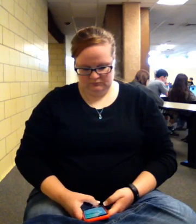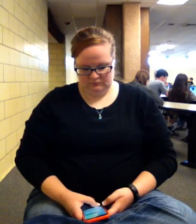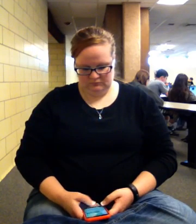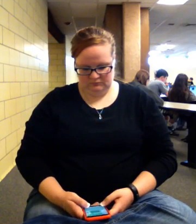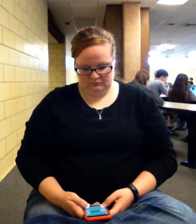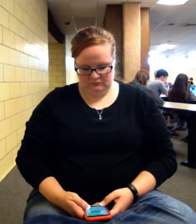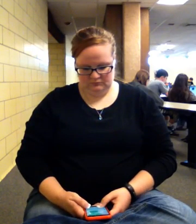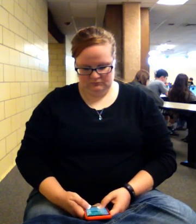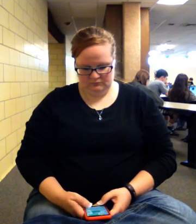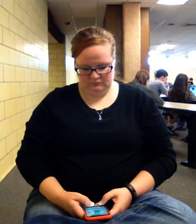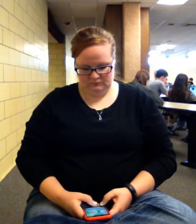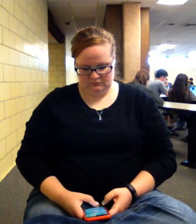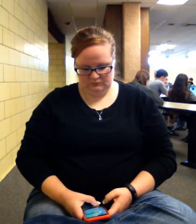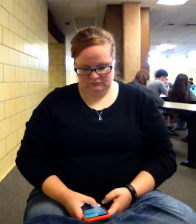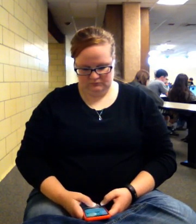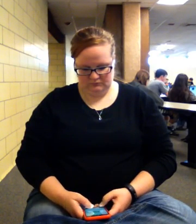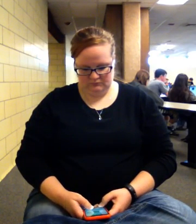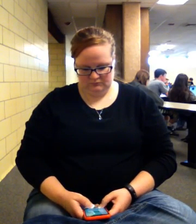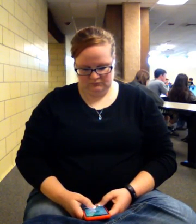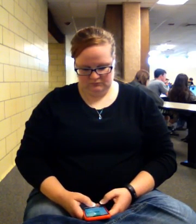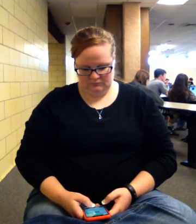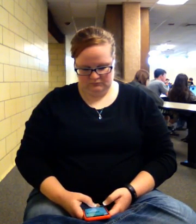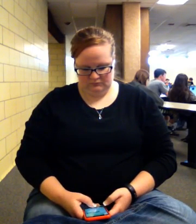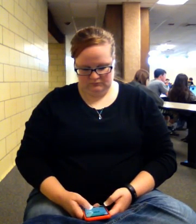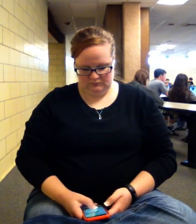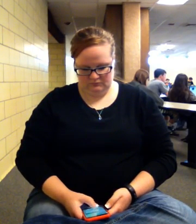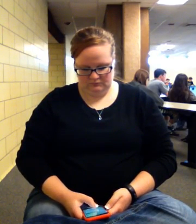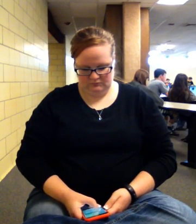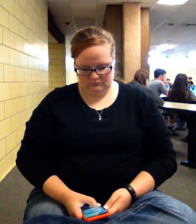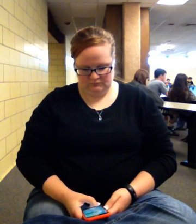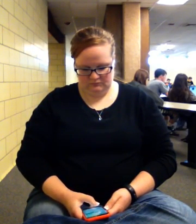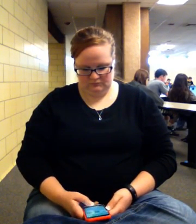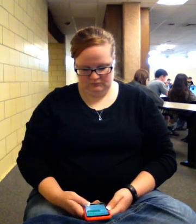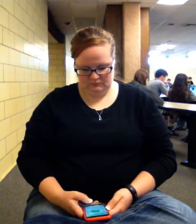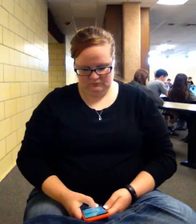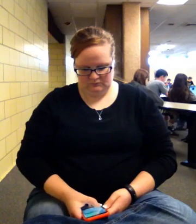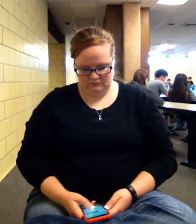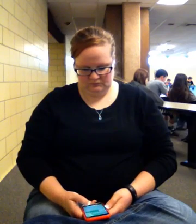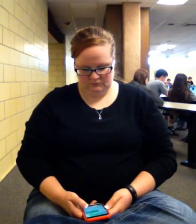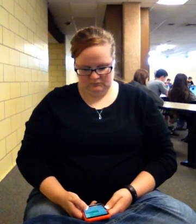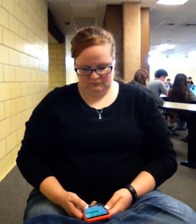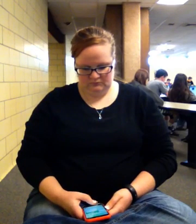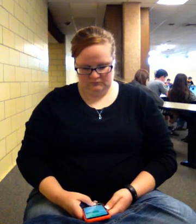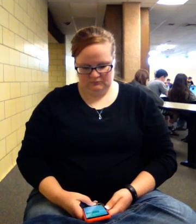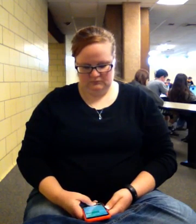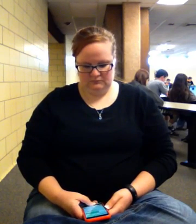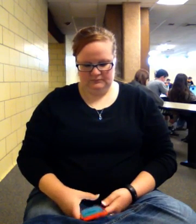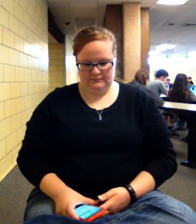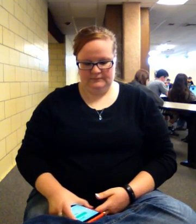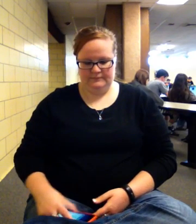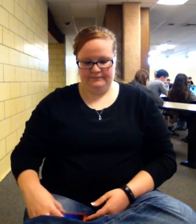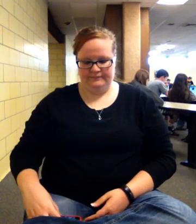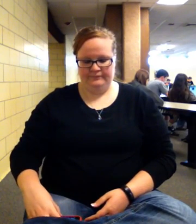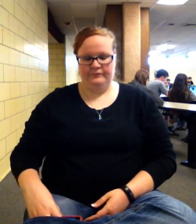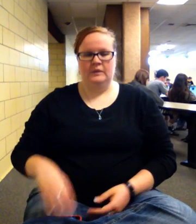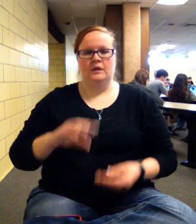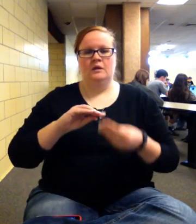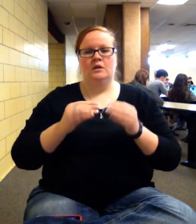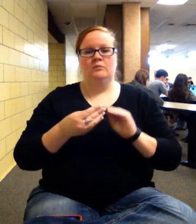Number two, the reason I assigned that one is because when you put in the numbers, it's pretty much the same. Time period zero, you've got a negative 8